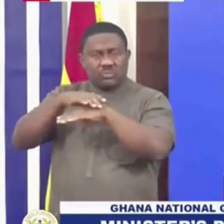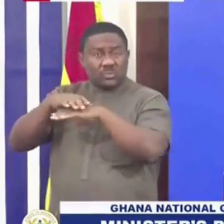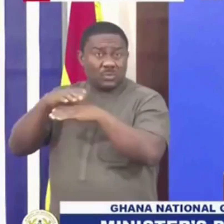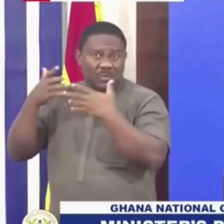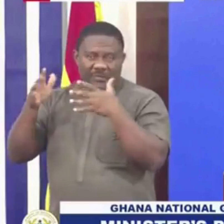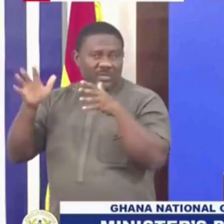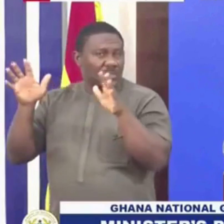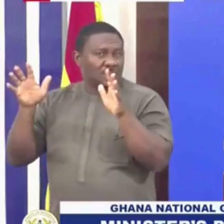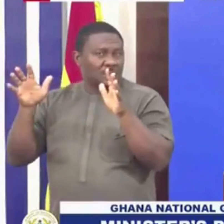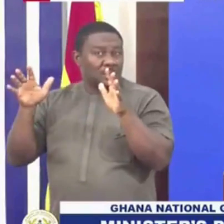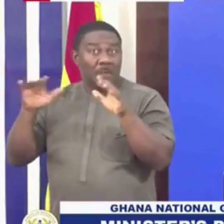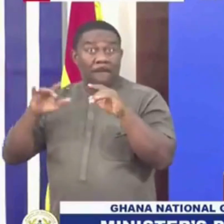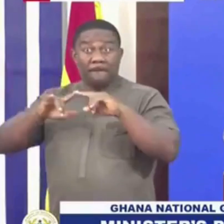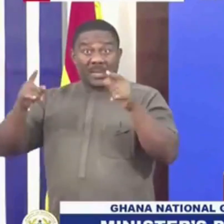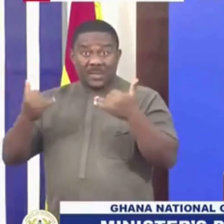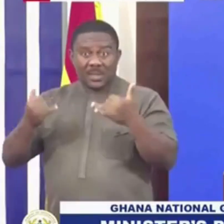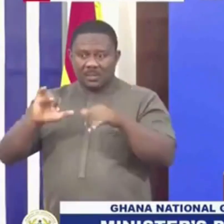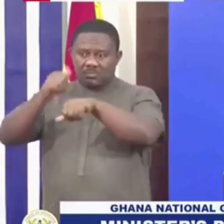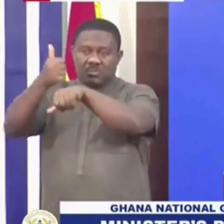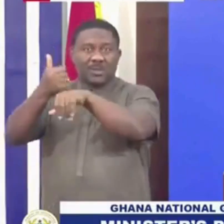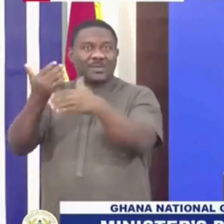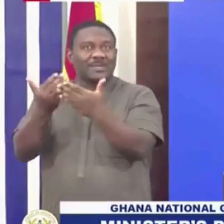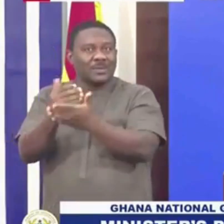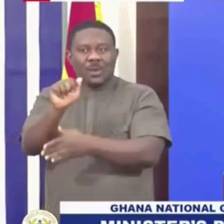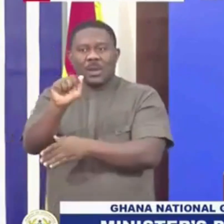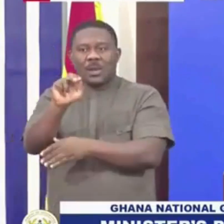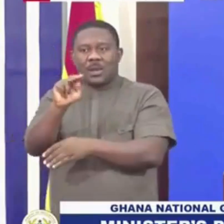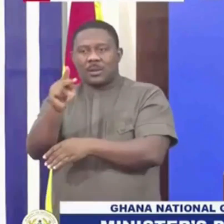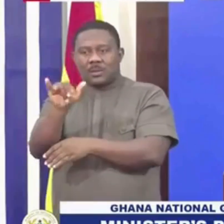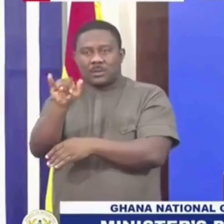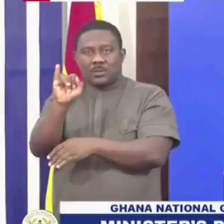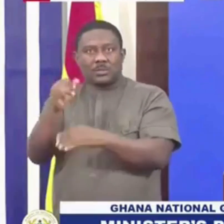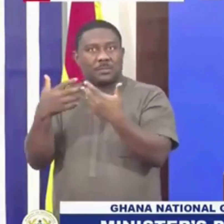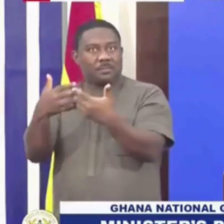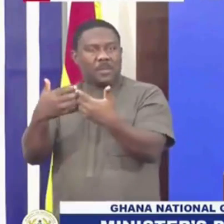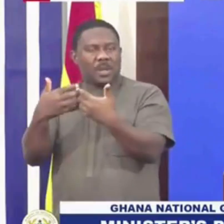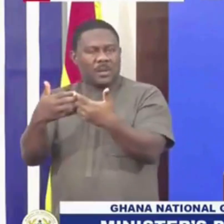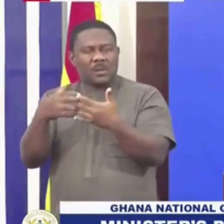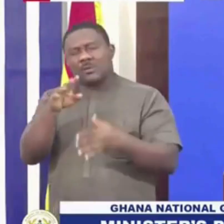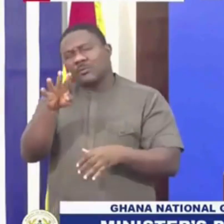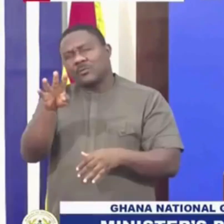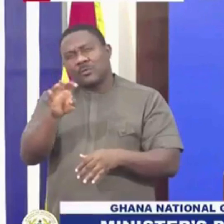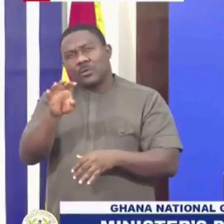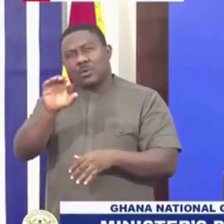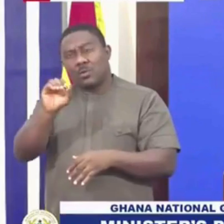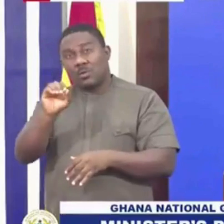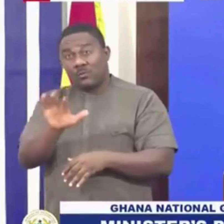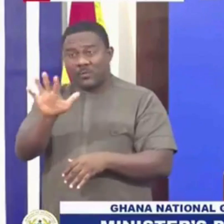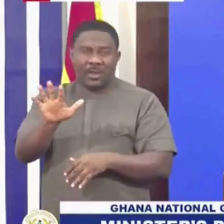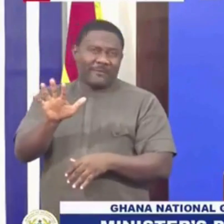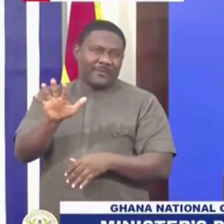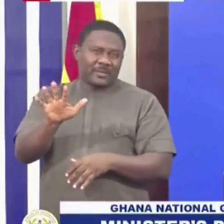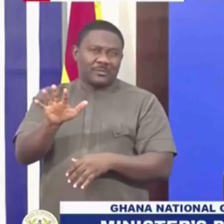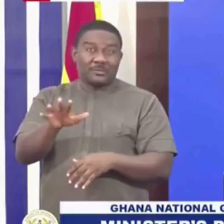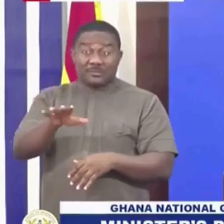compressor, that capacity was boosted to 405, almost three times. So this was